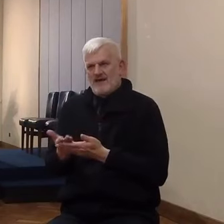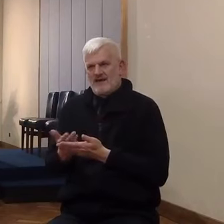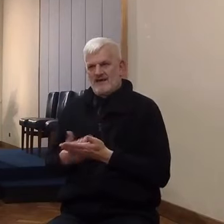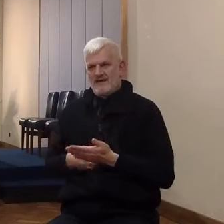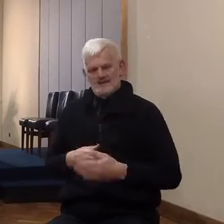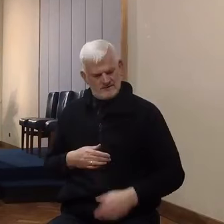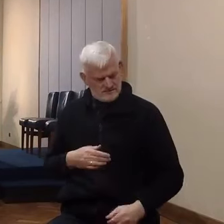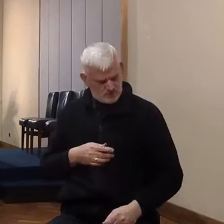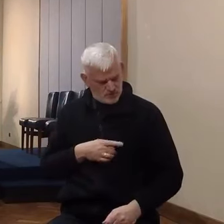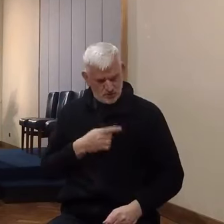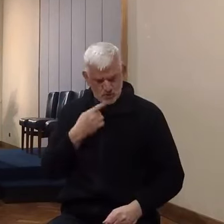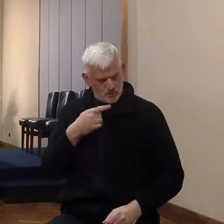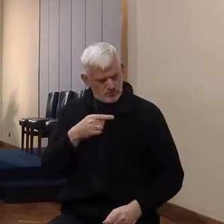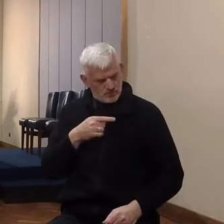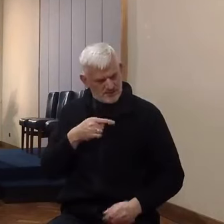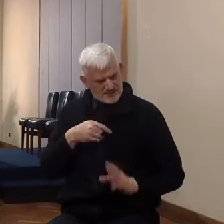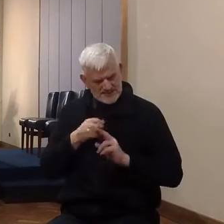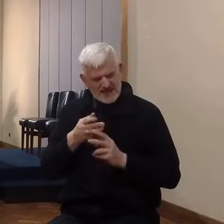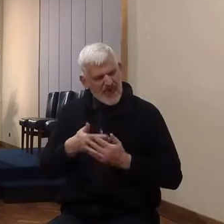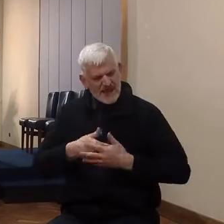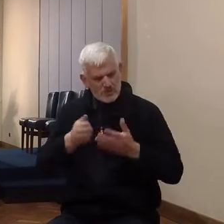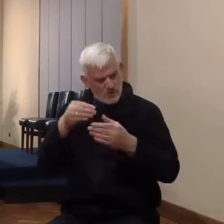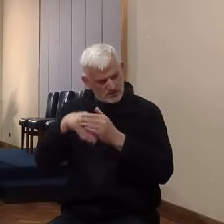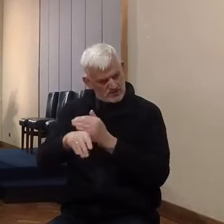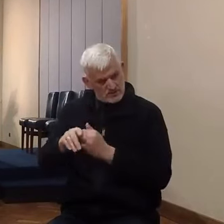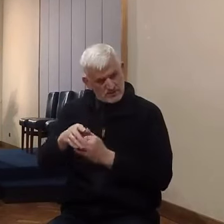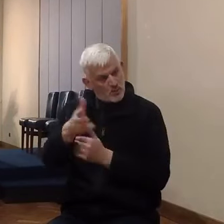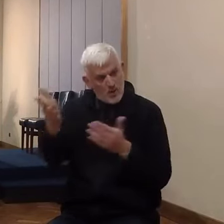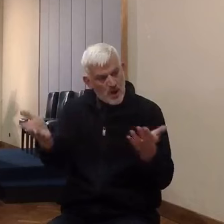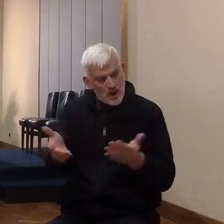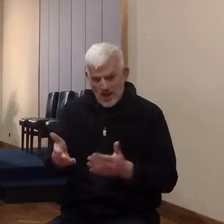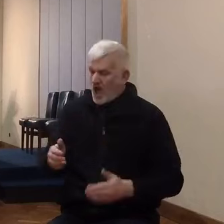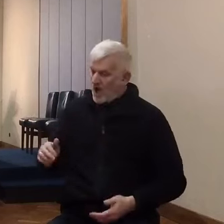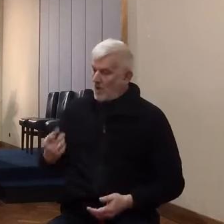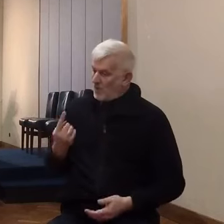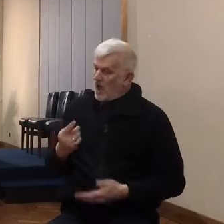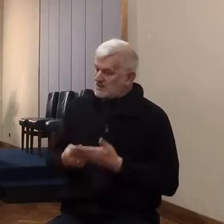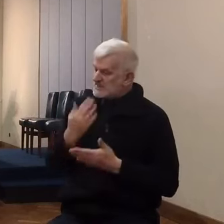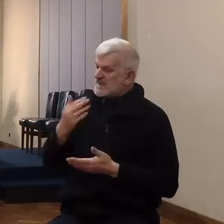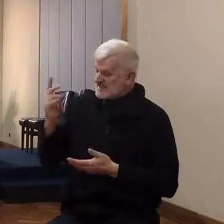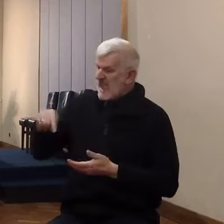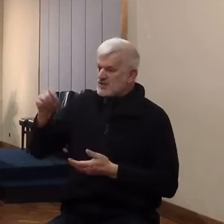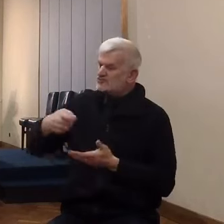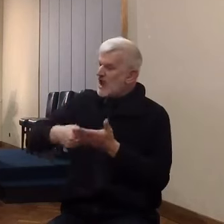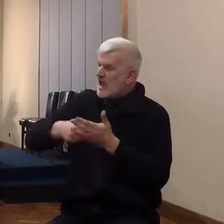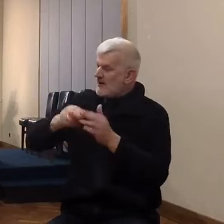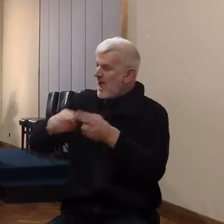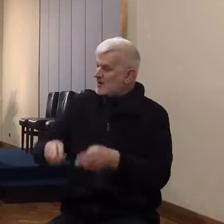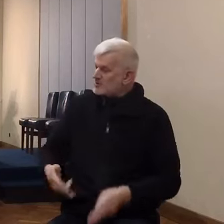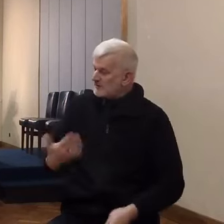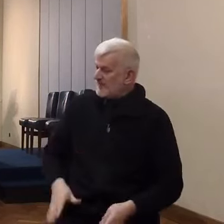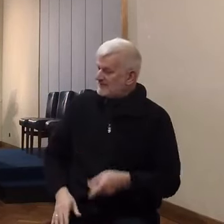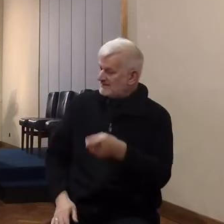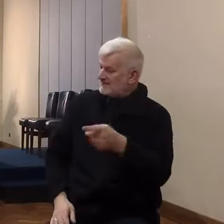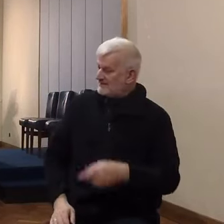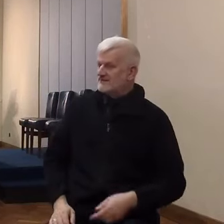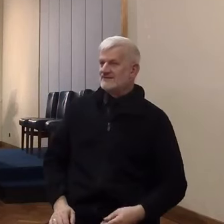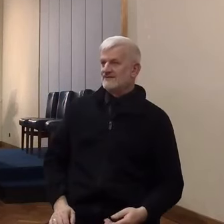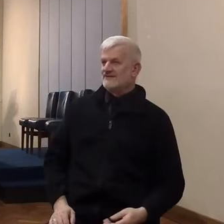any people, children of Israel anywhere? Yes, everyone would have sent them to Rahab's house. And